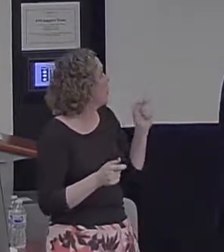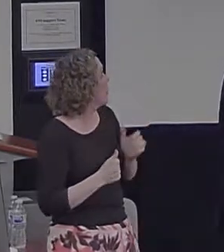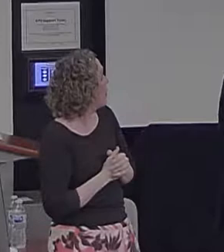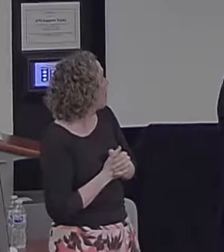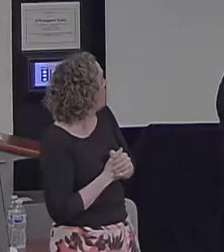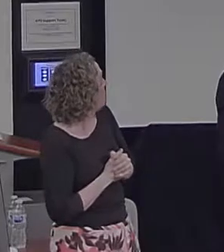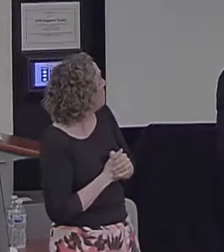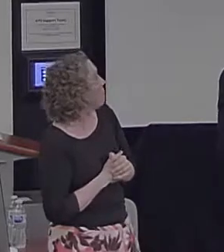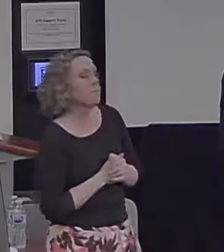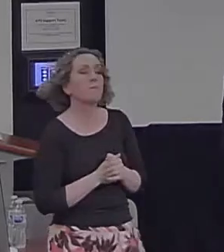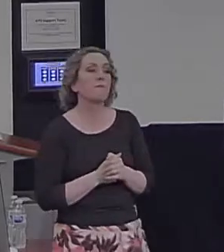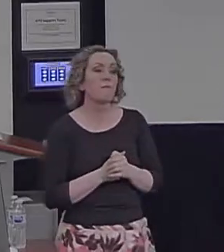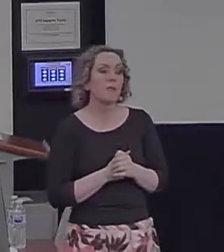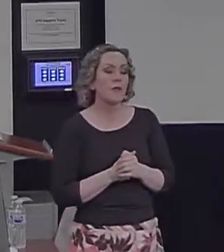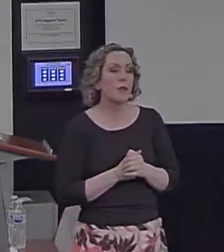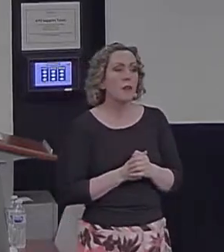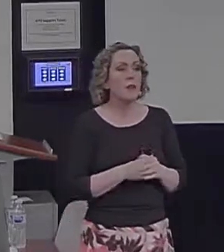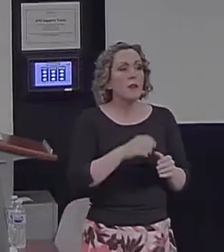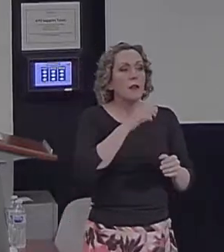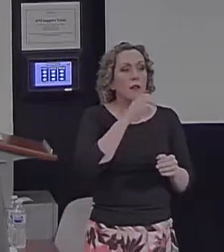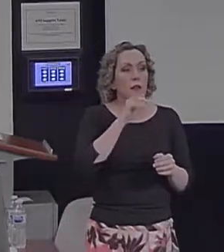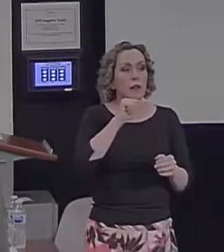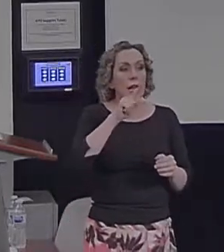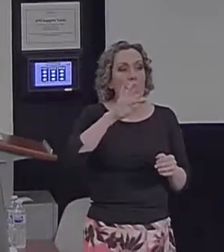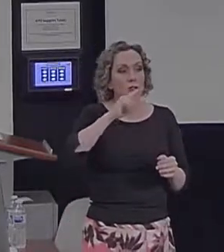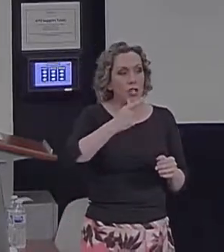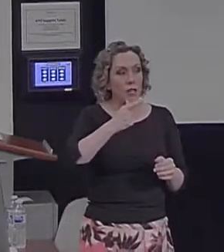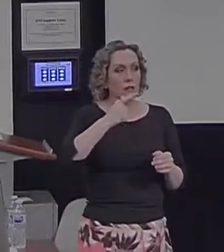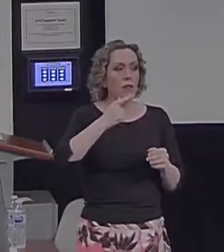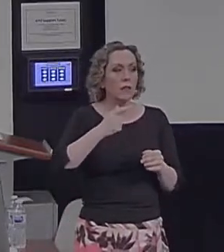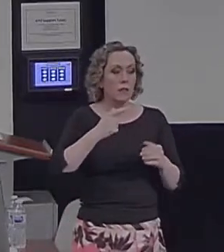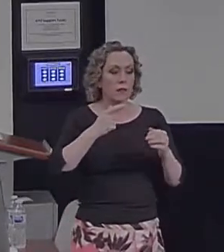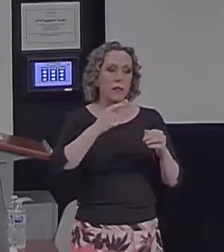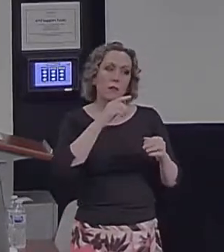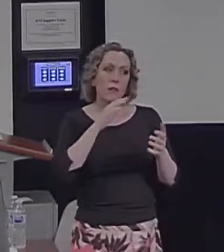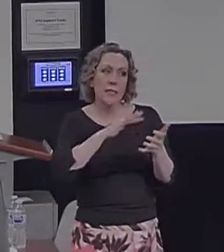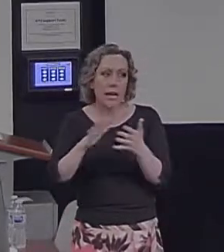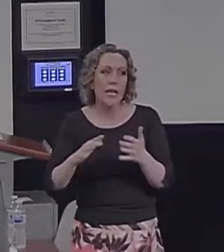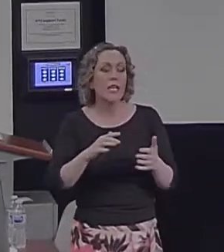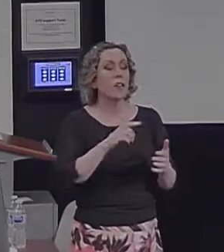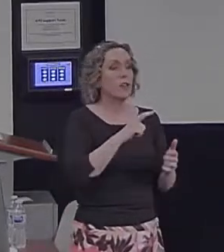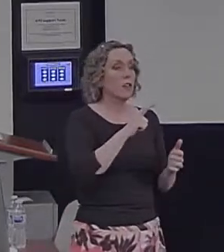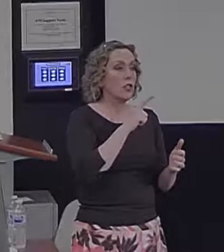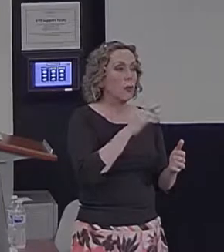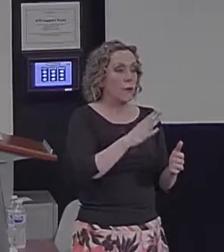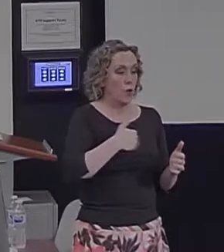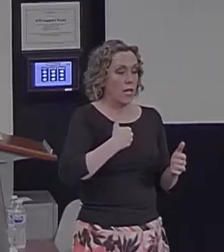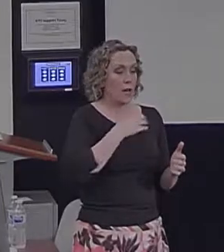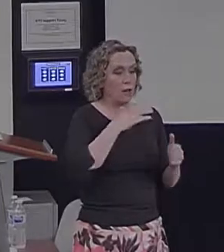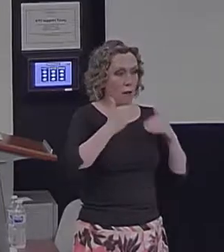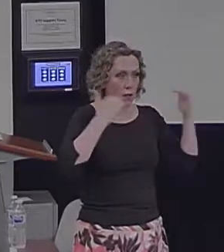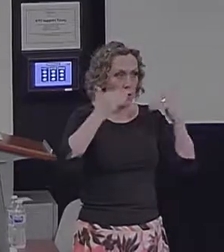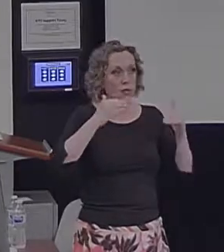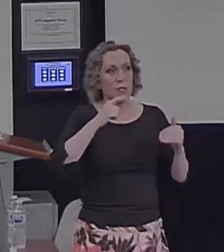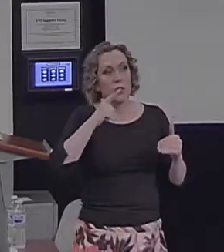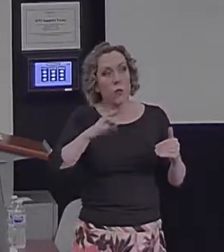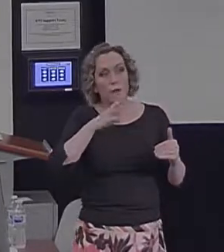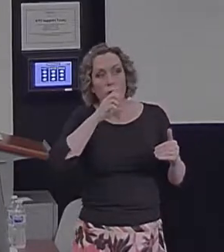It was an aging study. It involved 24 younger adults and 24 older adults, because some of the back impetus for this work